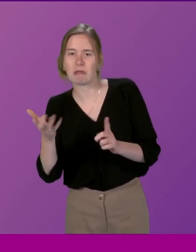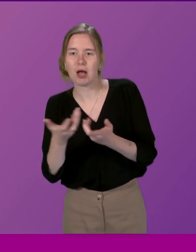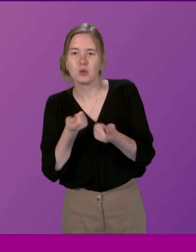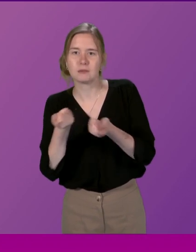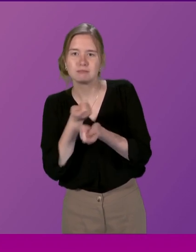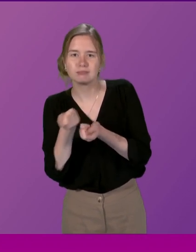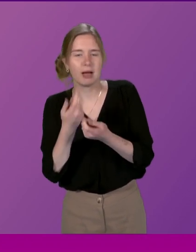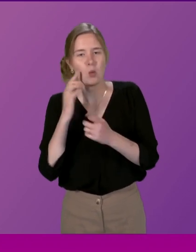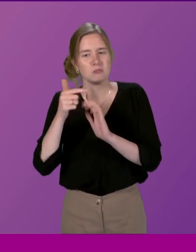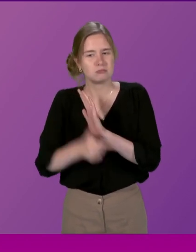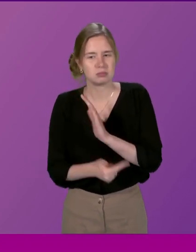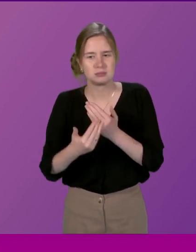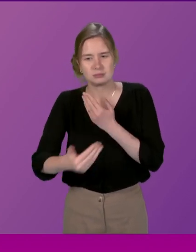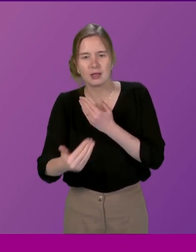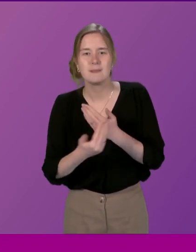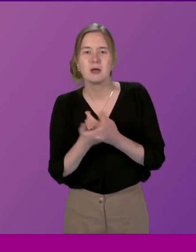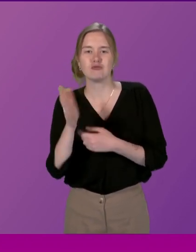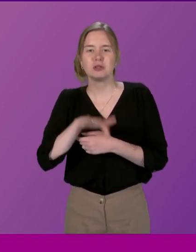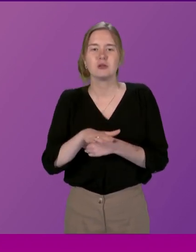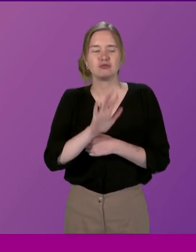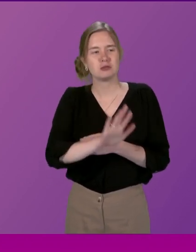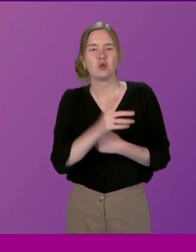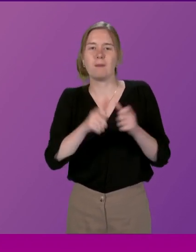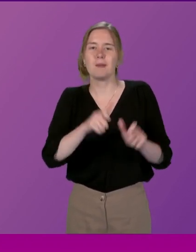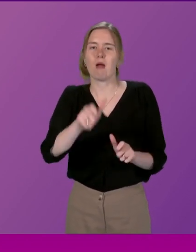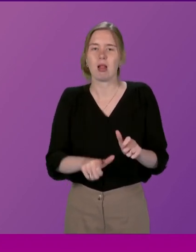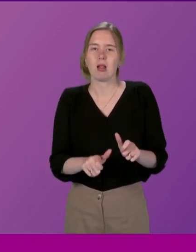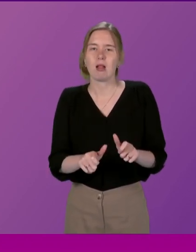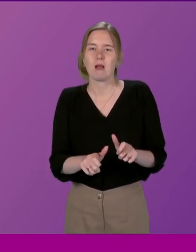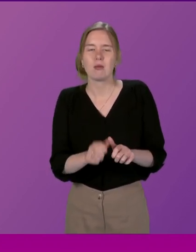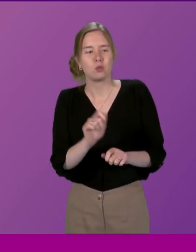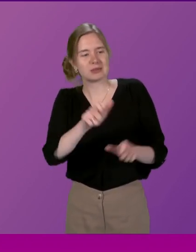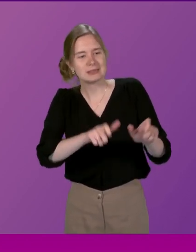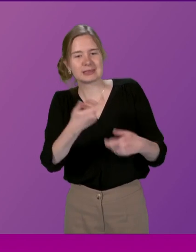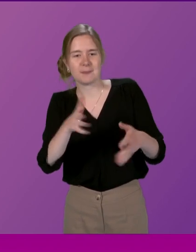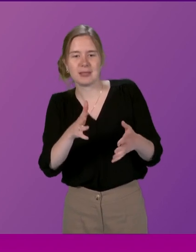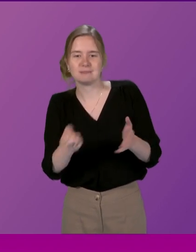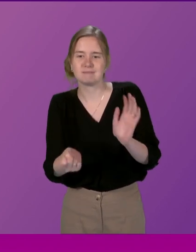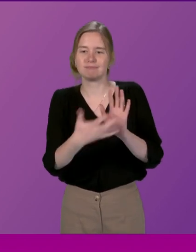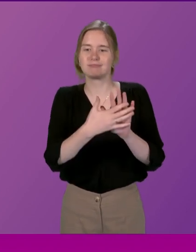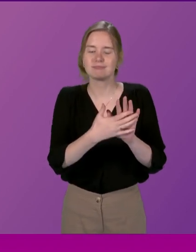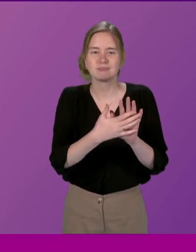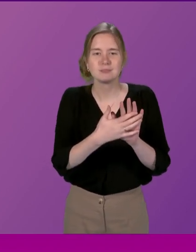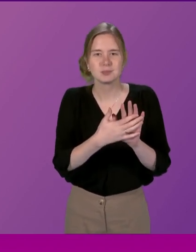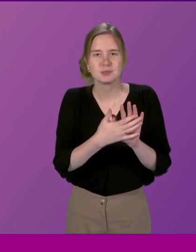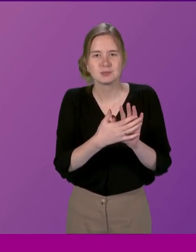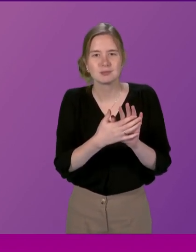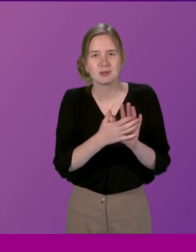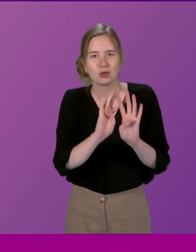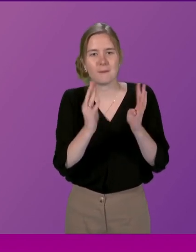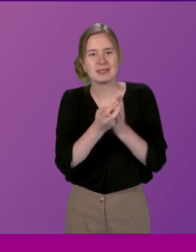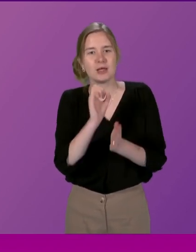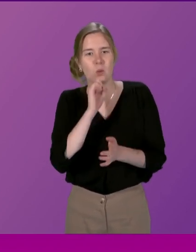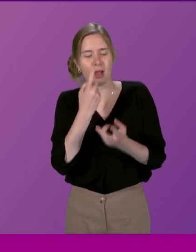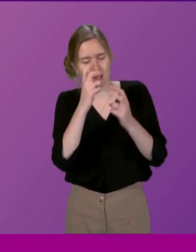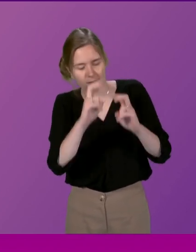no further on that other than to return to reassure those people, those citizens that put this in that the committee will